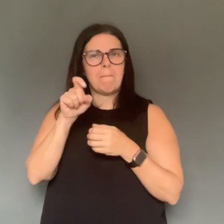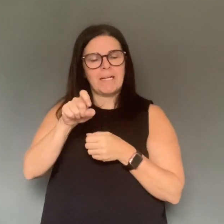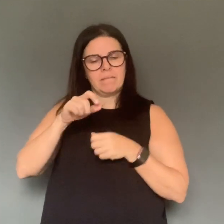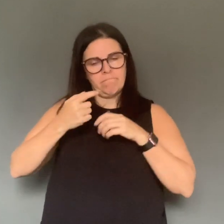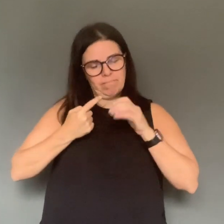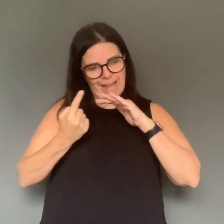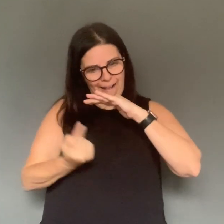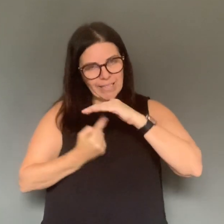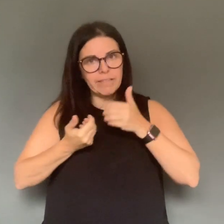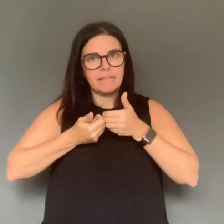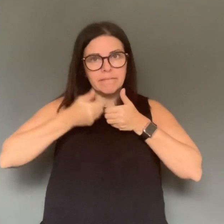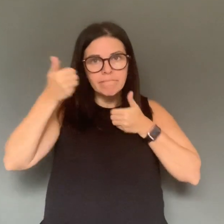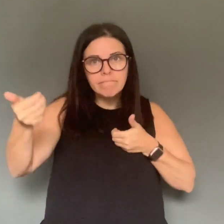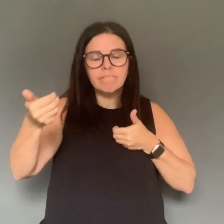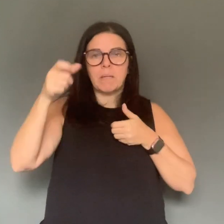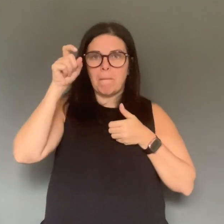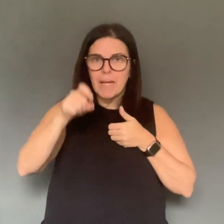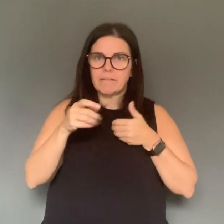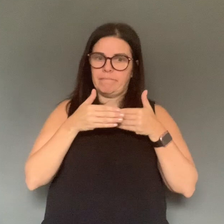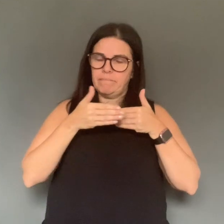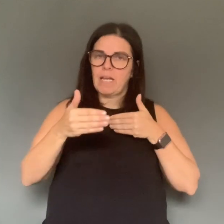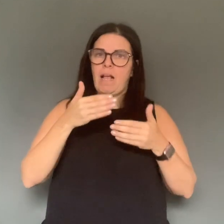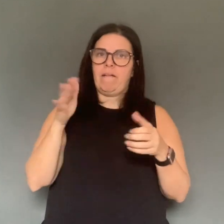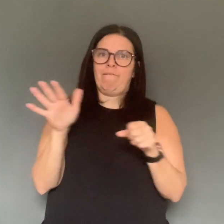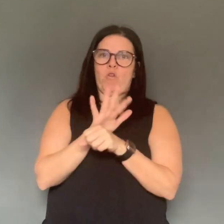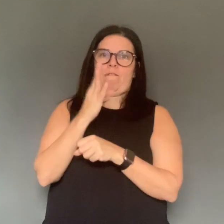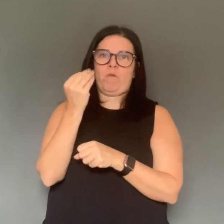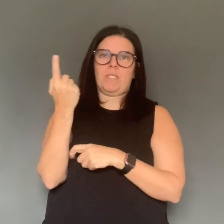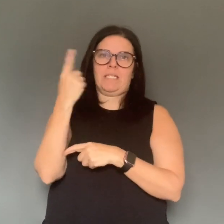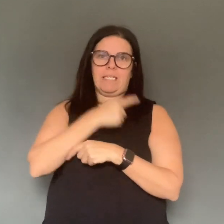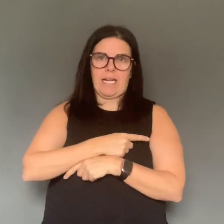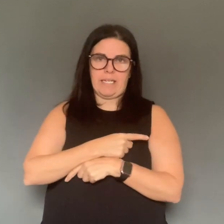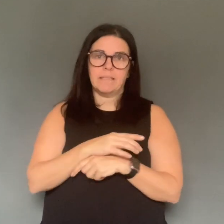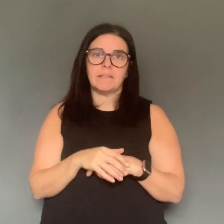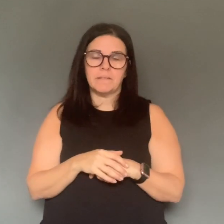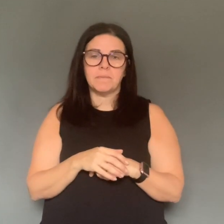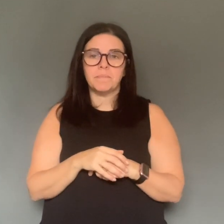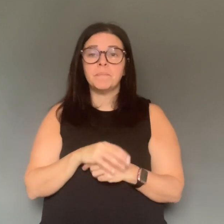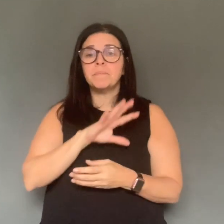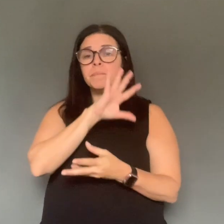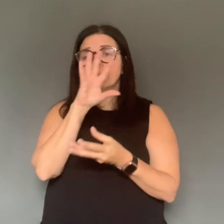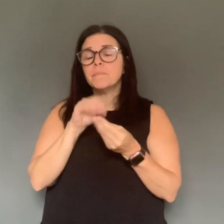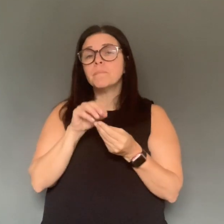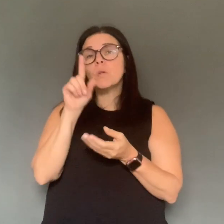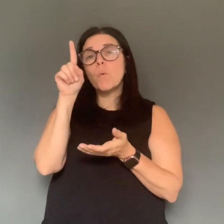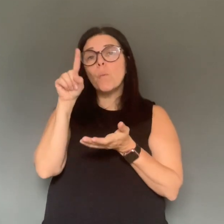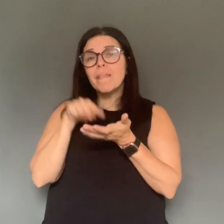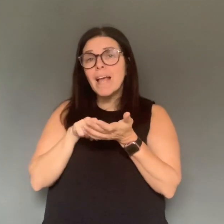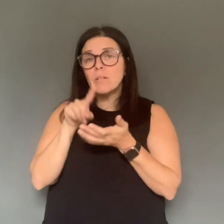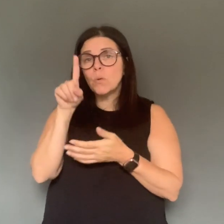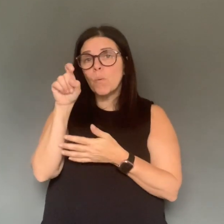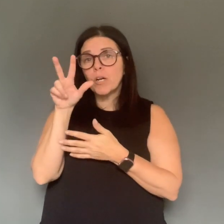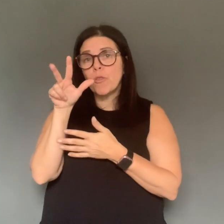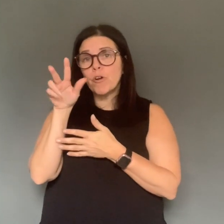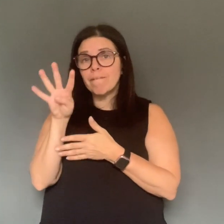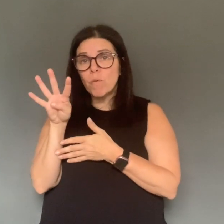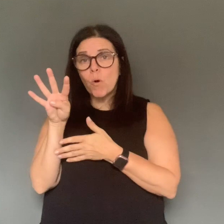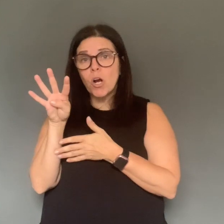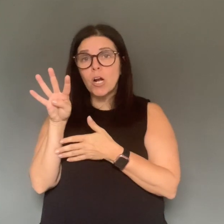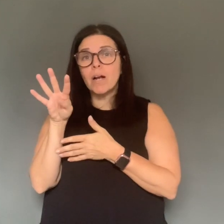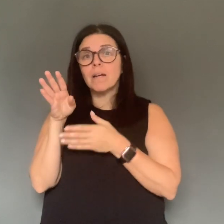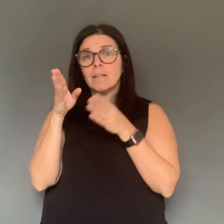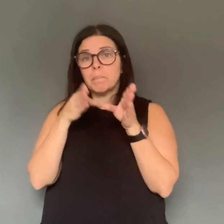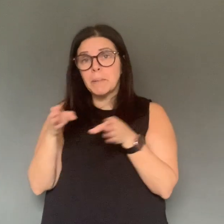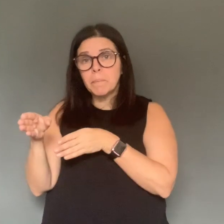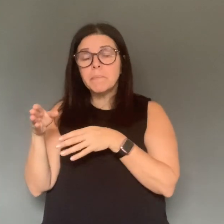Overall, 1,134 individuals have been tested for COVID-19 in Windsor-Essex and of those